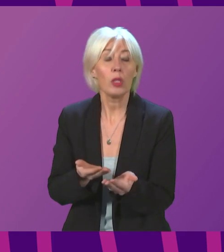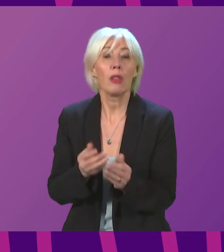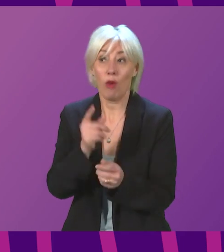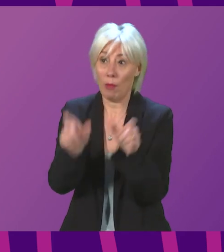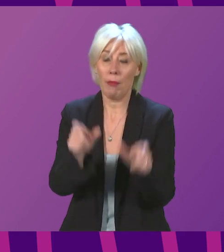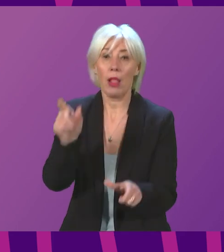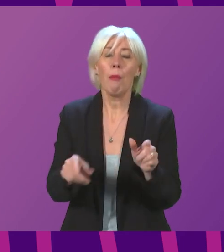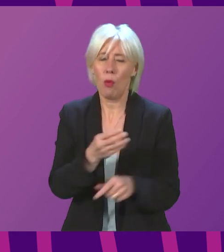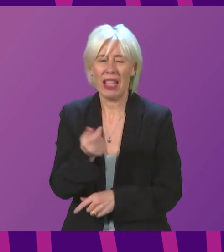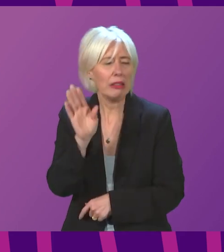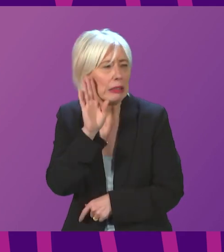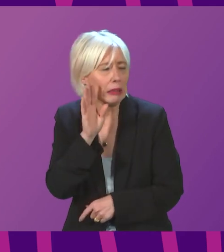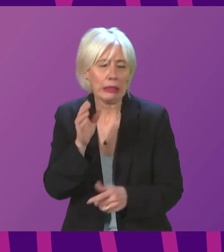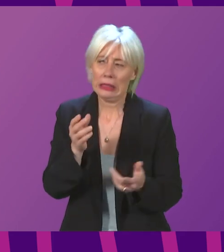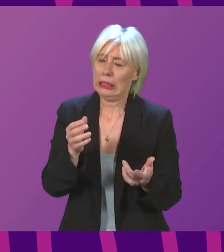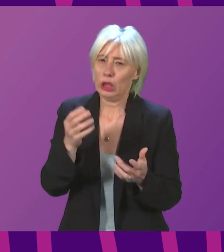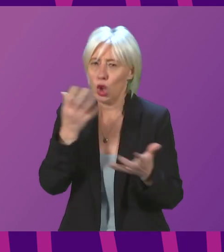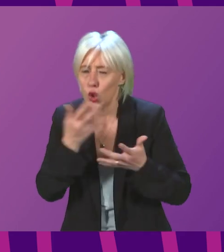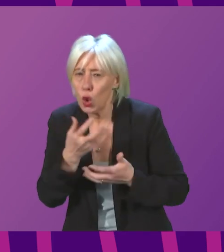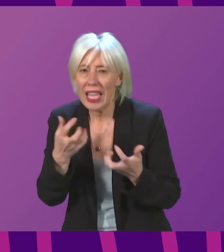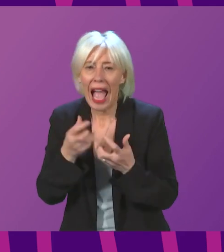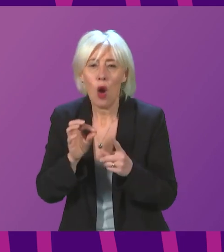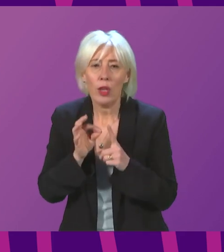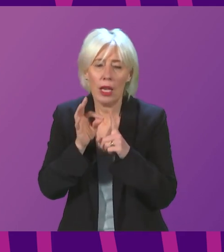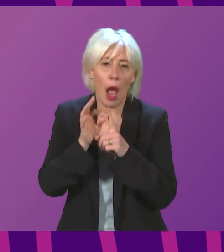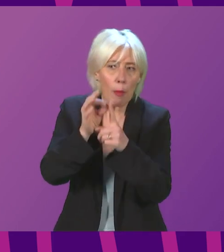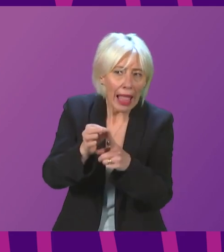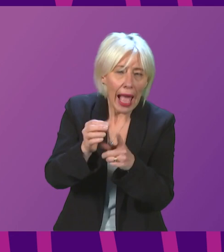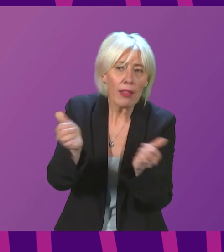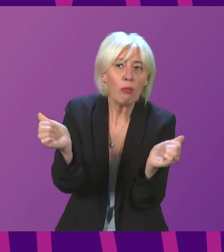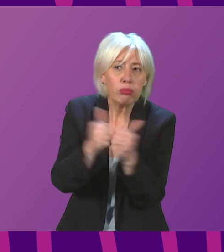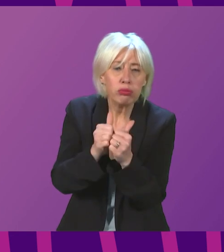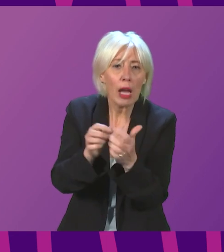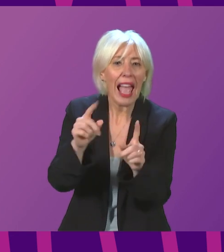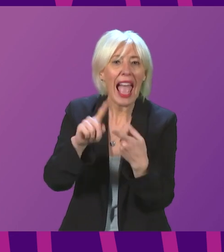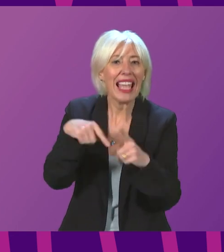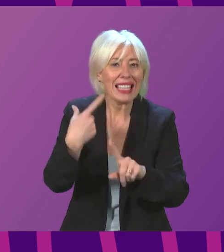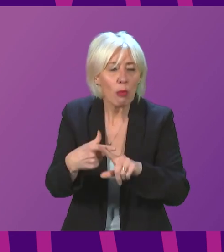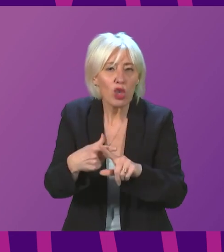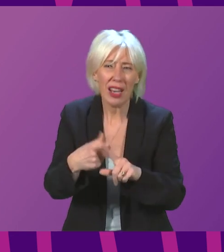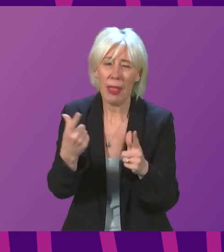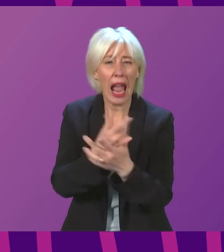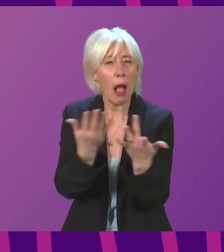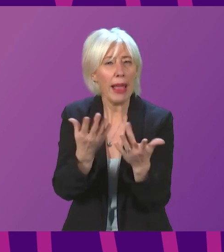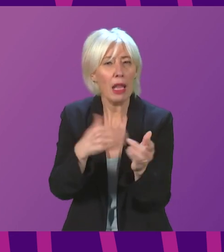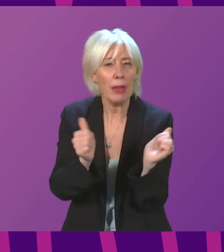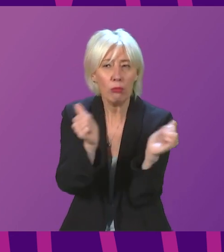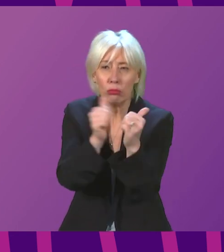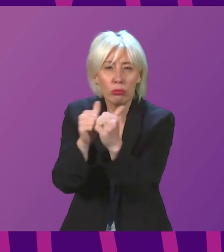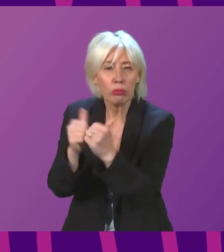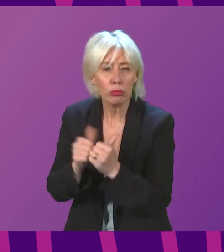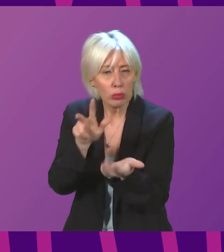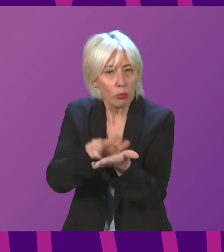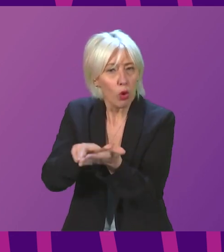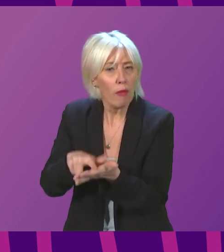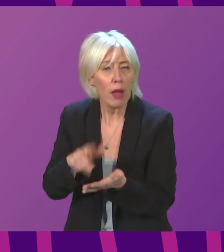hearing concerns about how long they take to get these exemptions granted and, indeed, the numbers that have been approved. People across Scotland